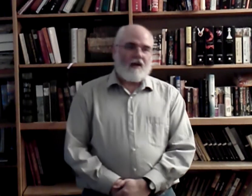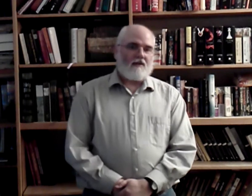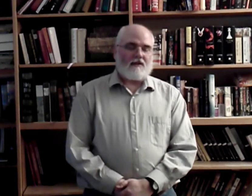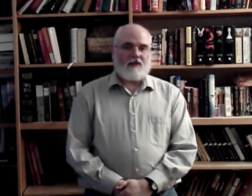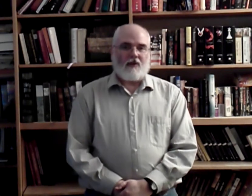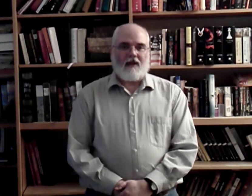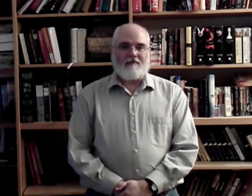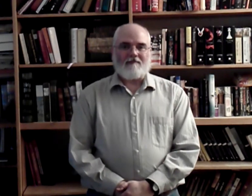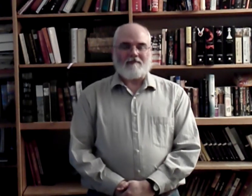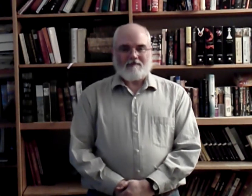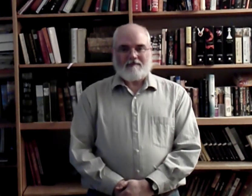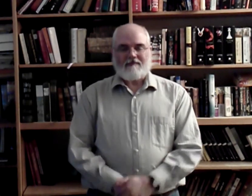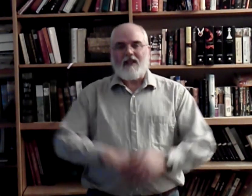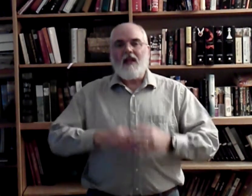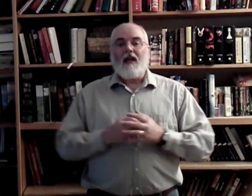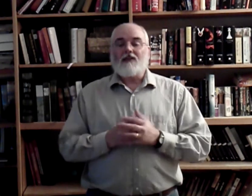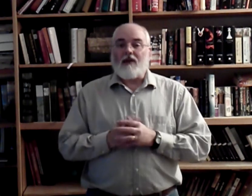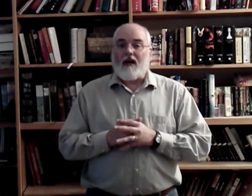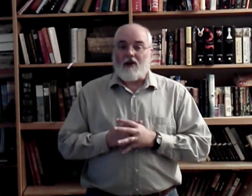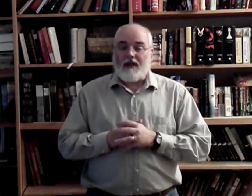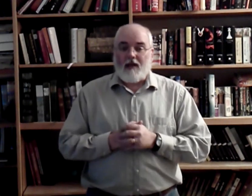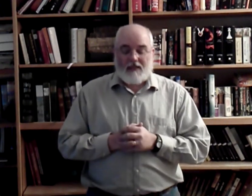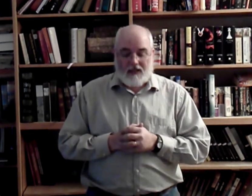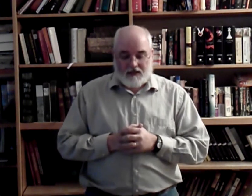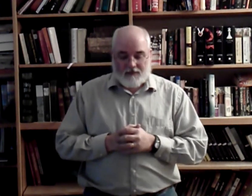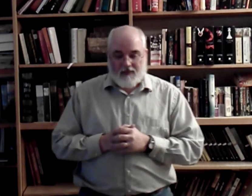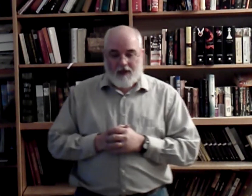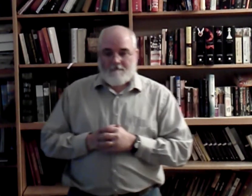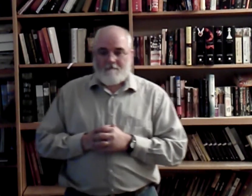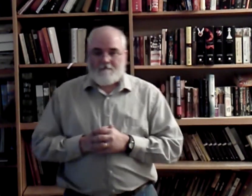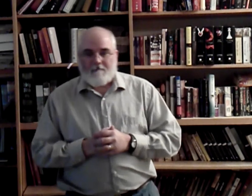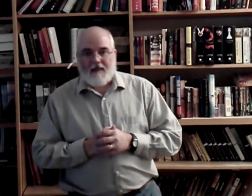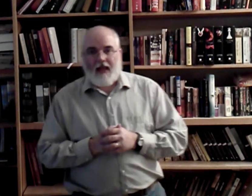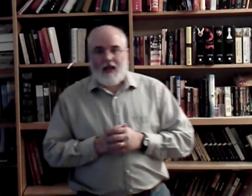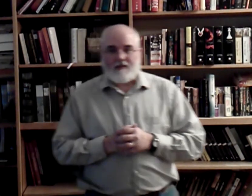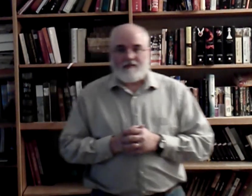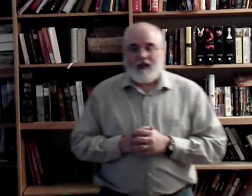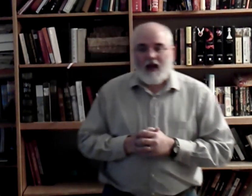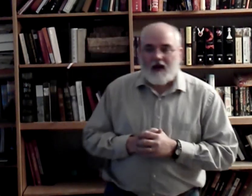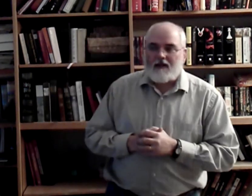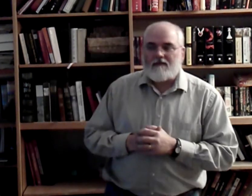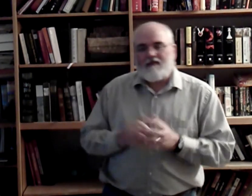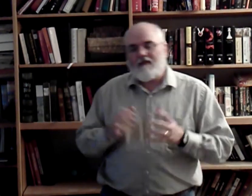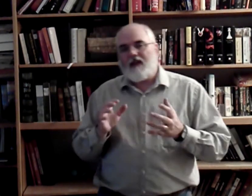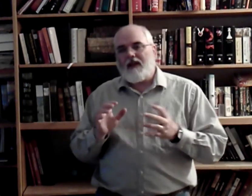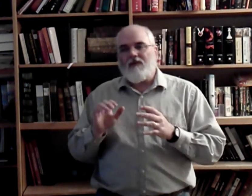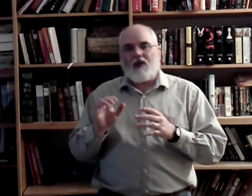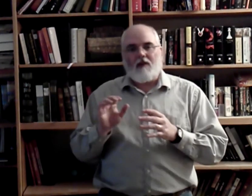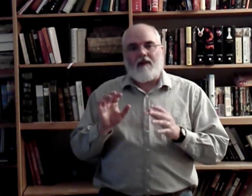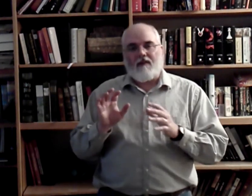thousands. Okay? So now onto the ABCs. A. I'm going to give you a little bit of